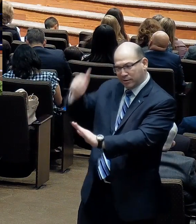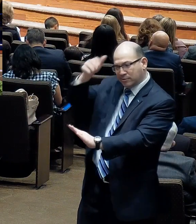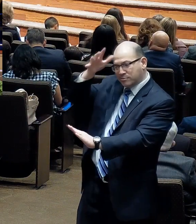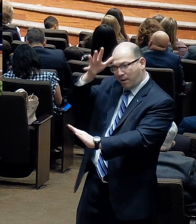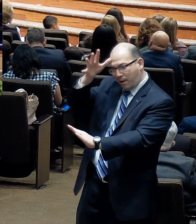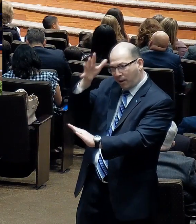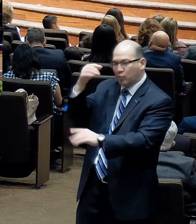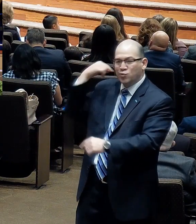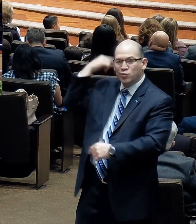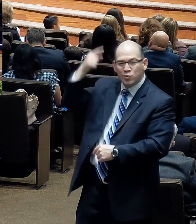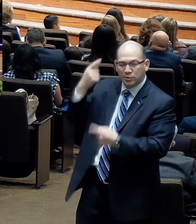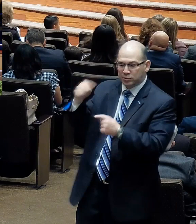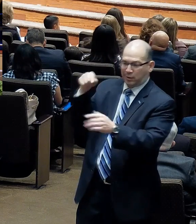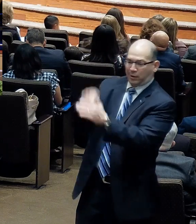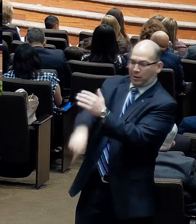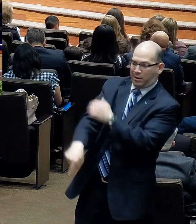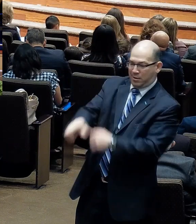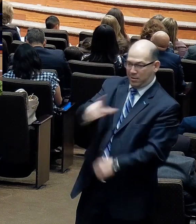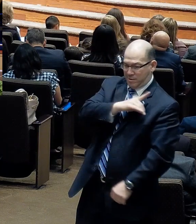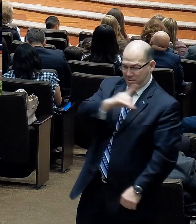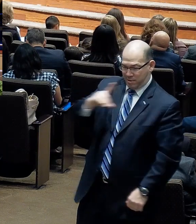David was hunted to be killed.